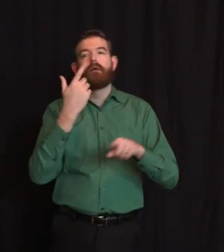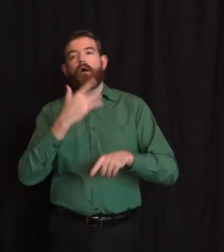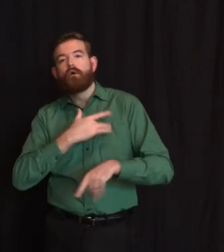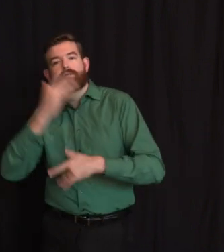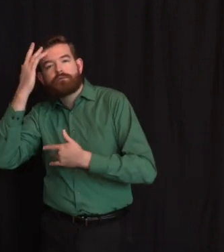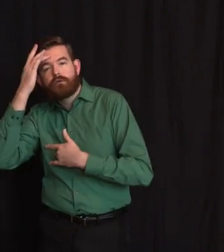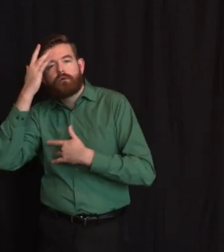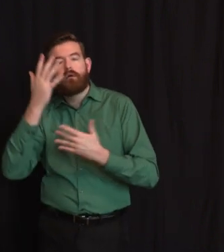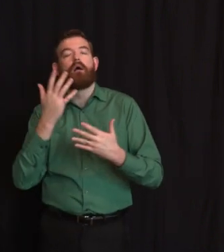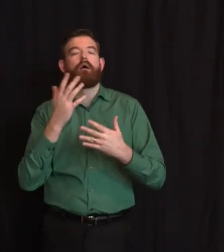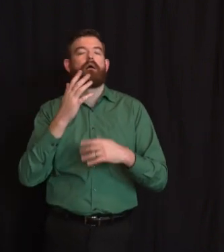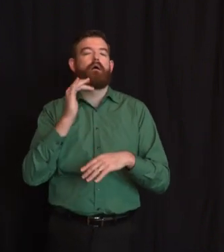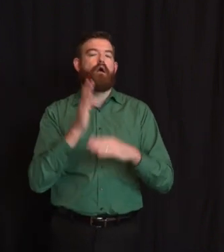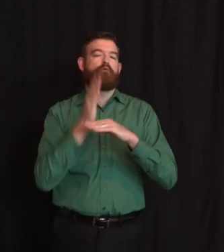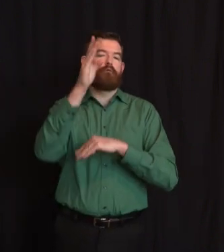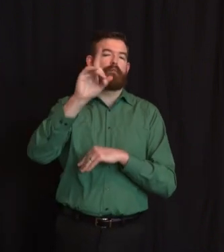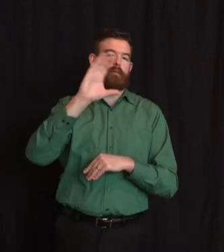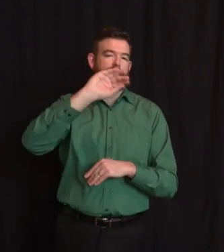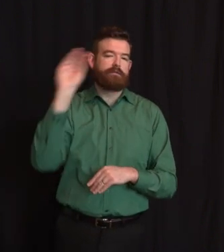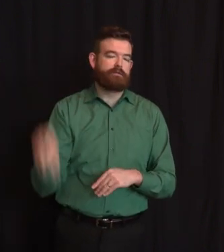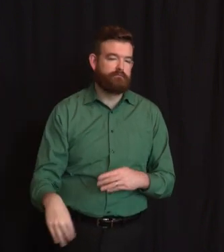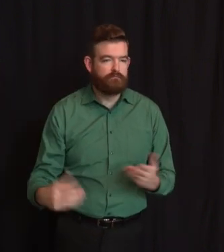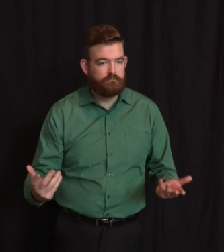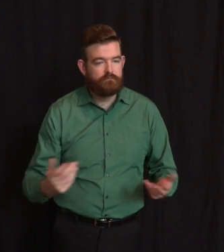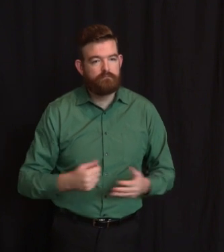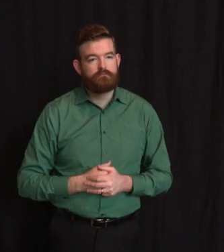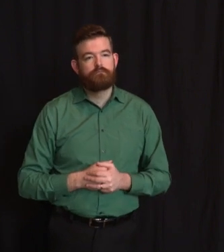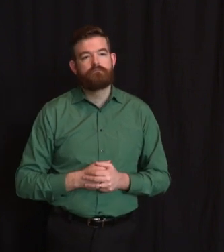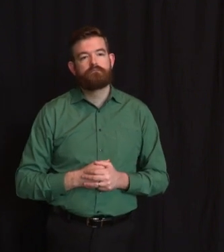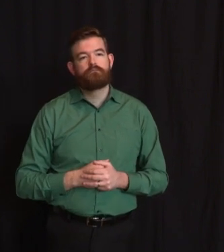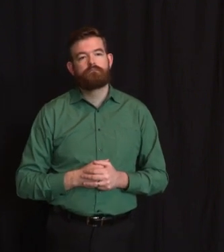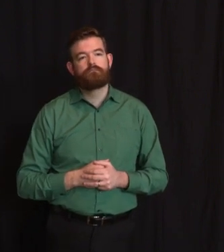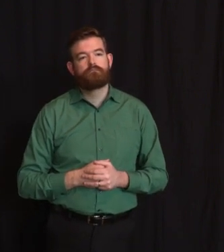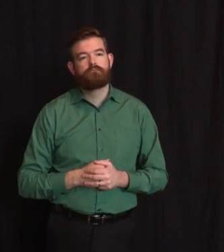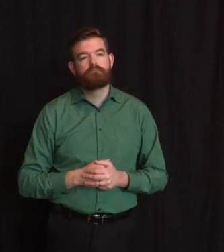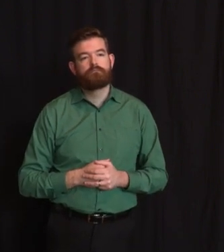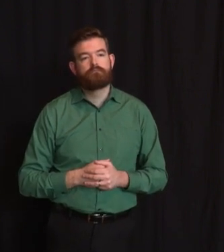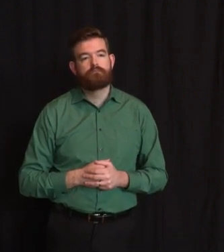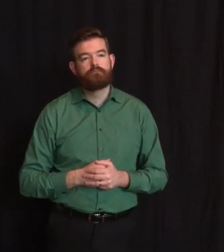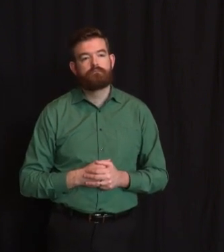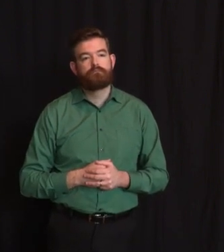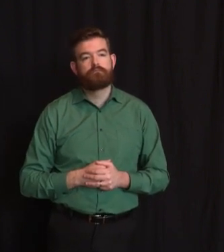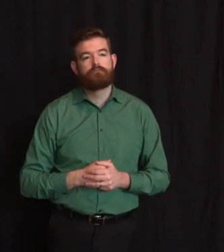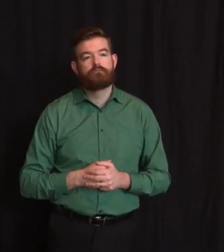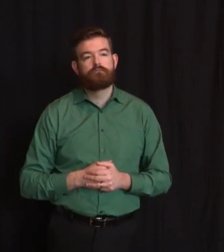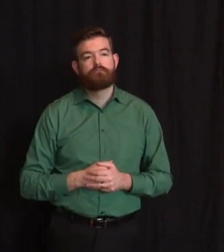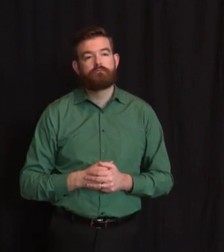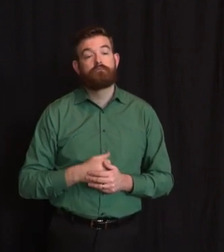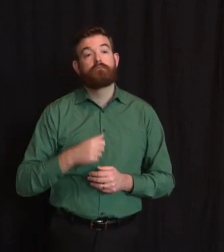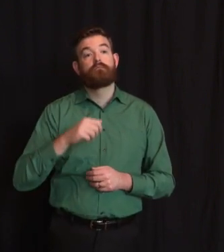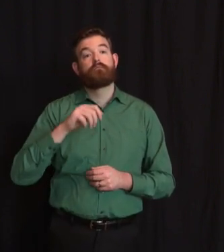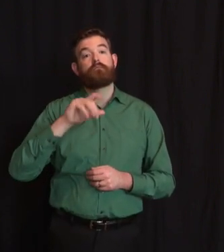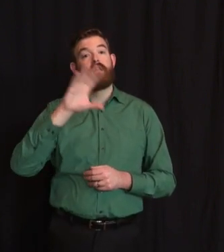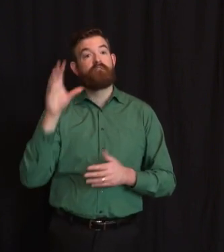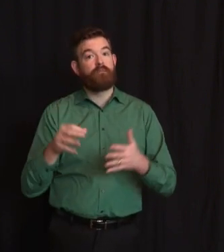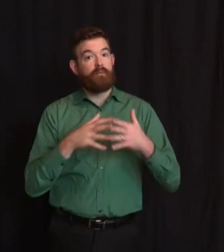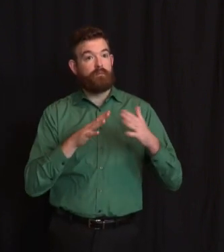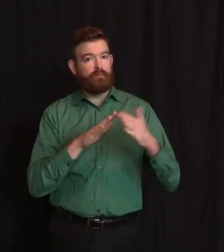around 50%, 5.0% above the representation of the African-American community in the broader